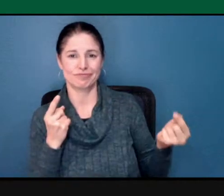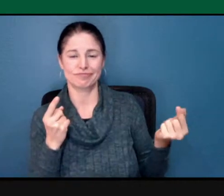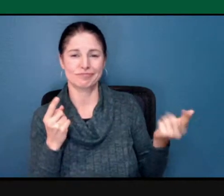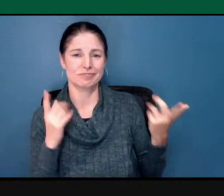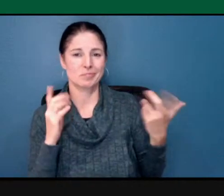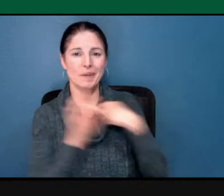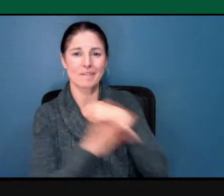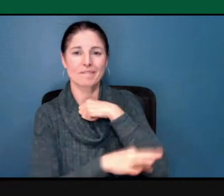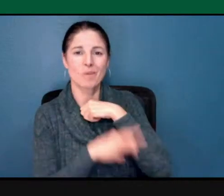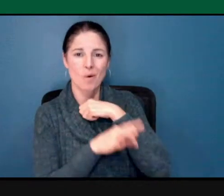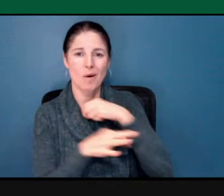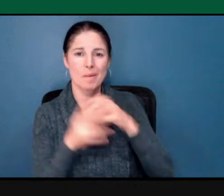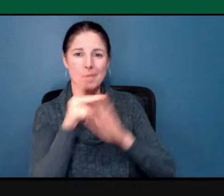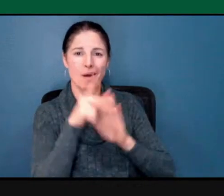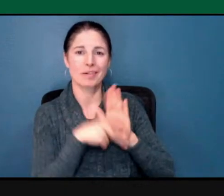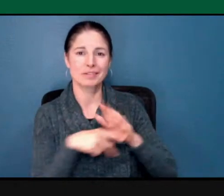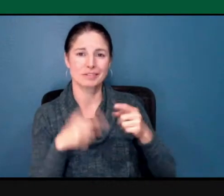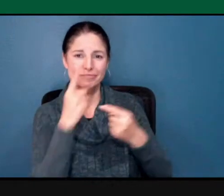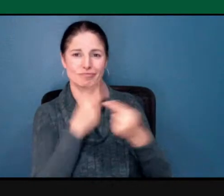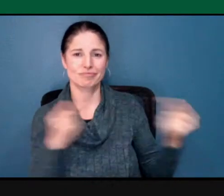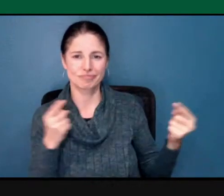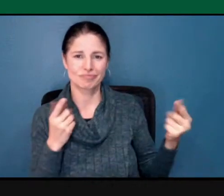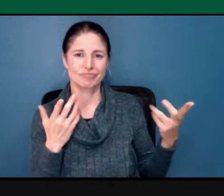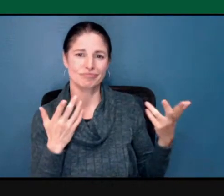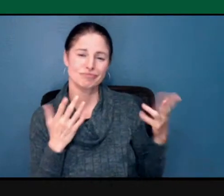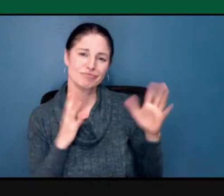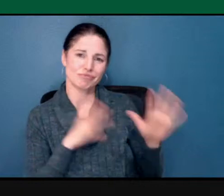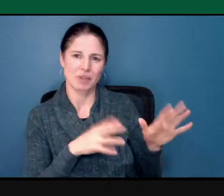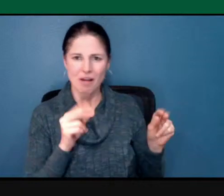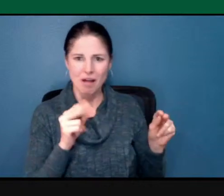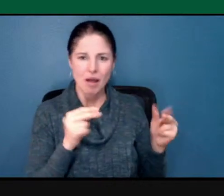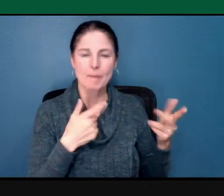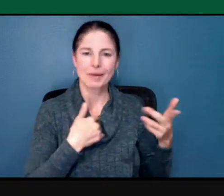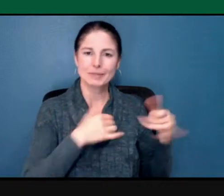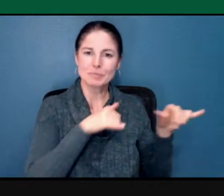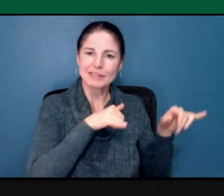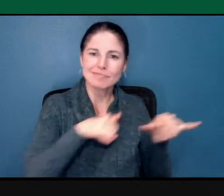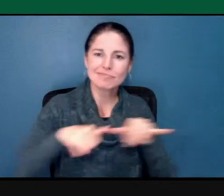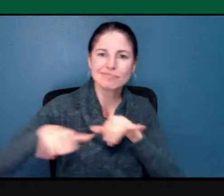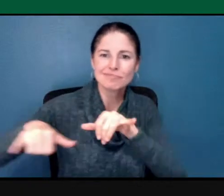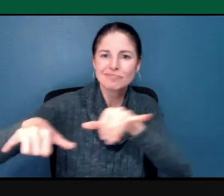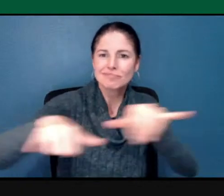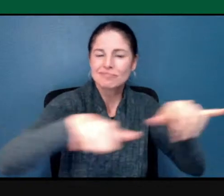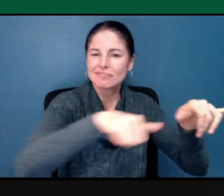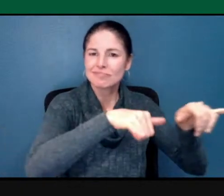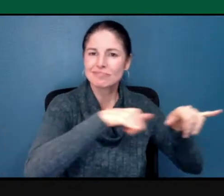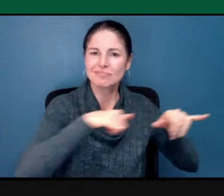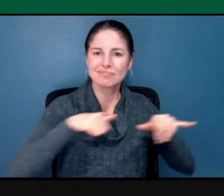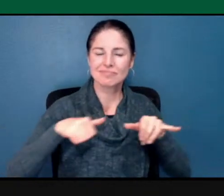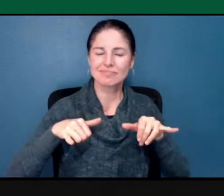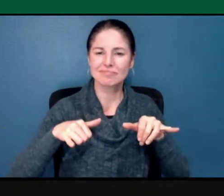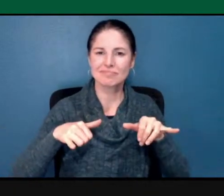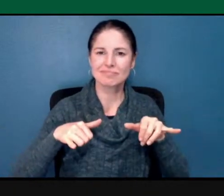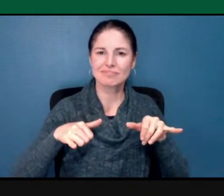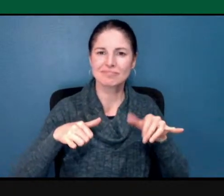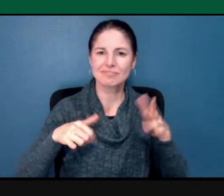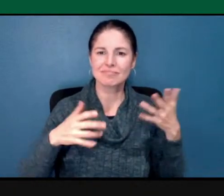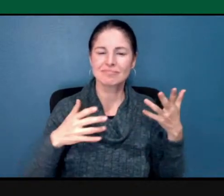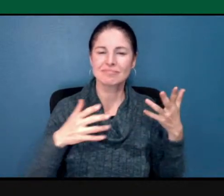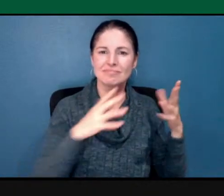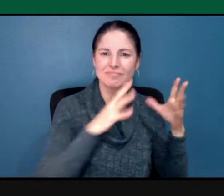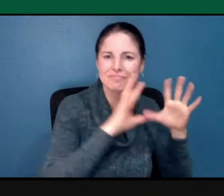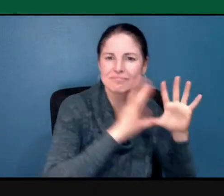issue. We have to be consistent, consistent, consistent in saying